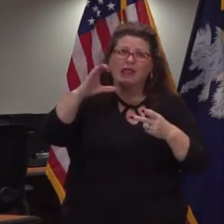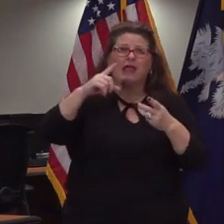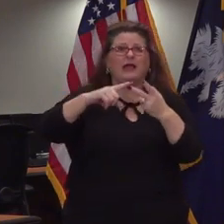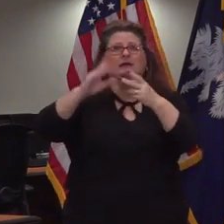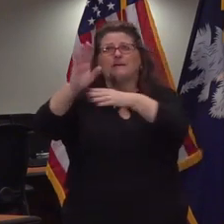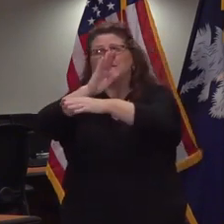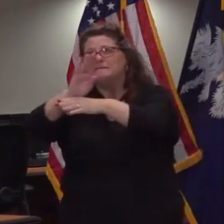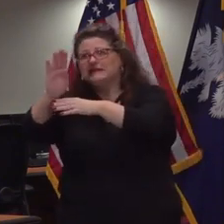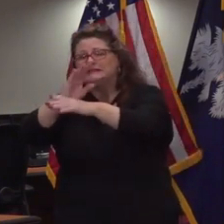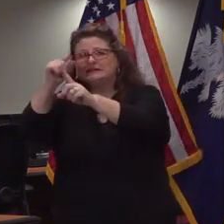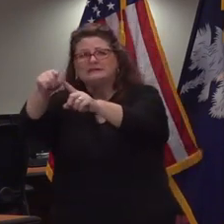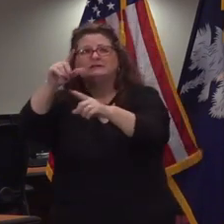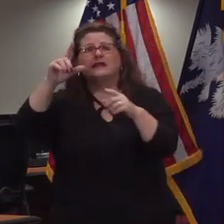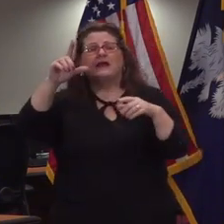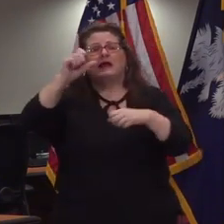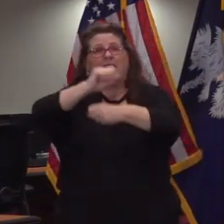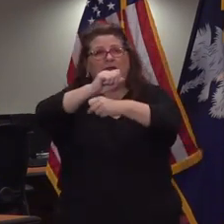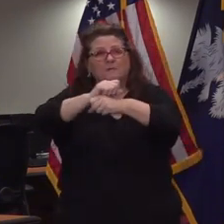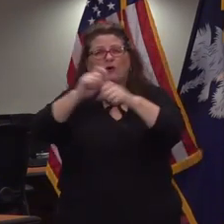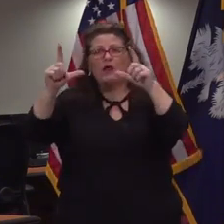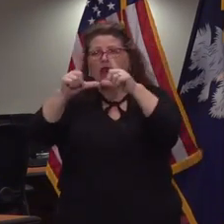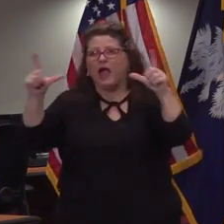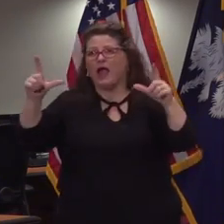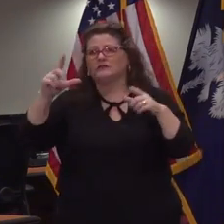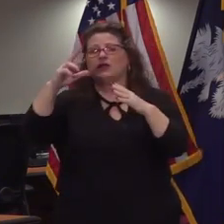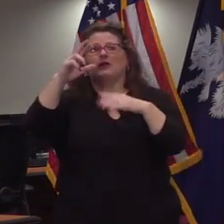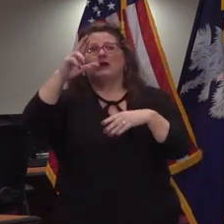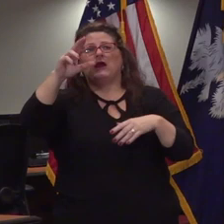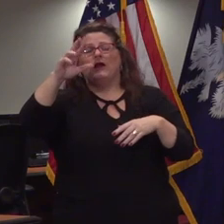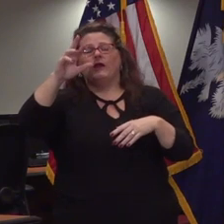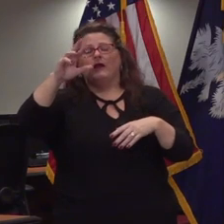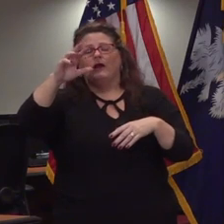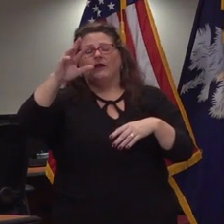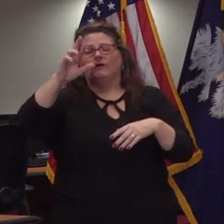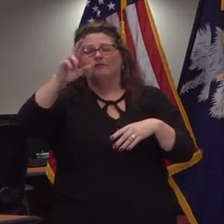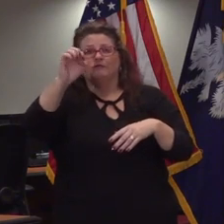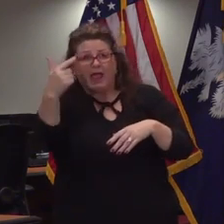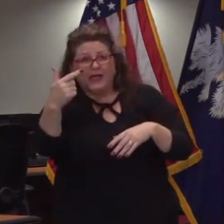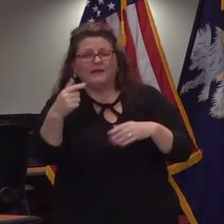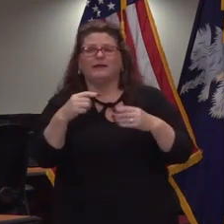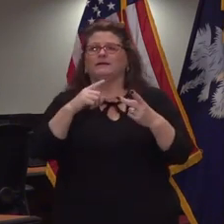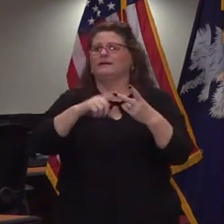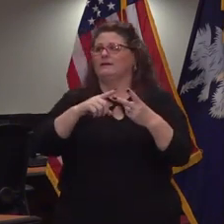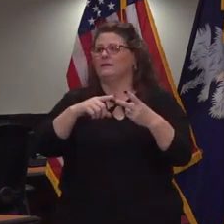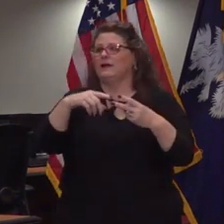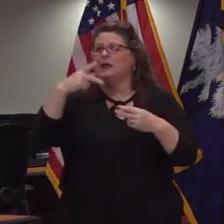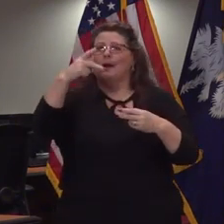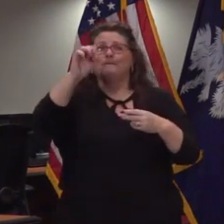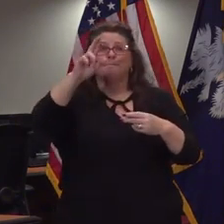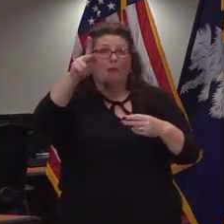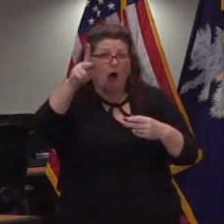businesses that would be labor licensing and regulation those organizations and agencies that have insight of course park